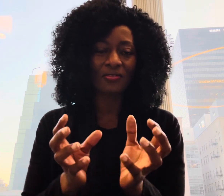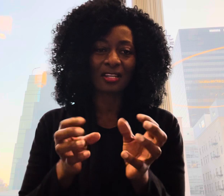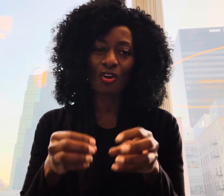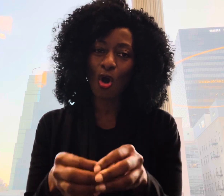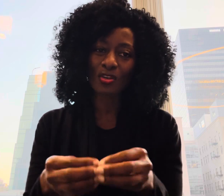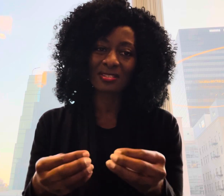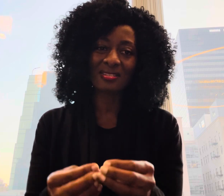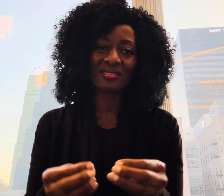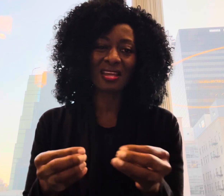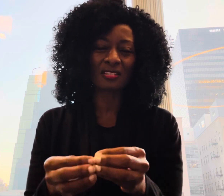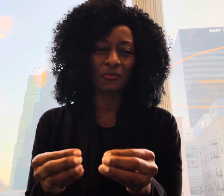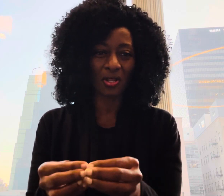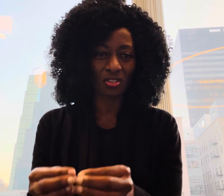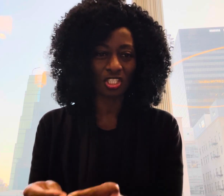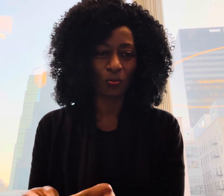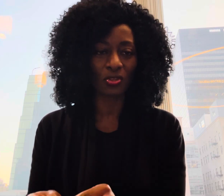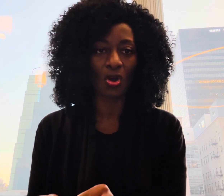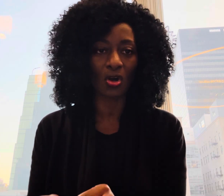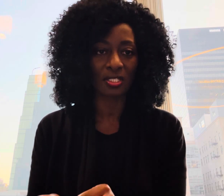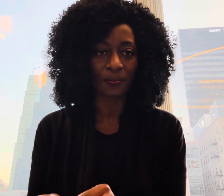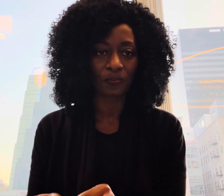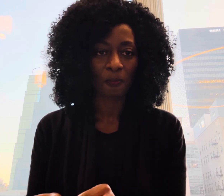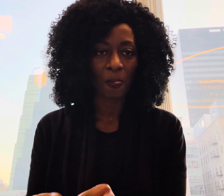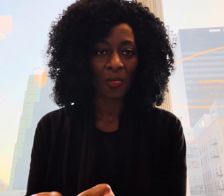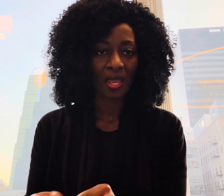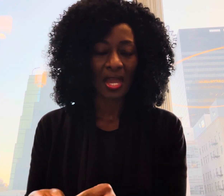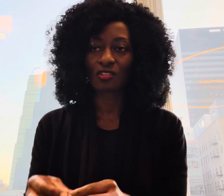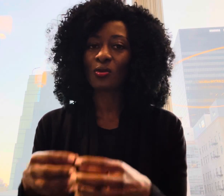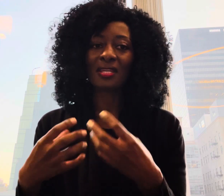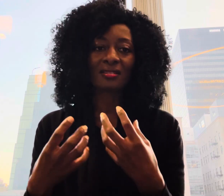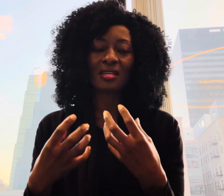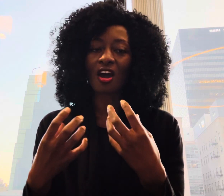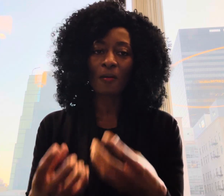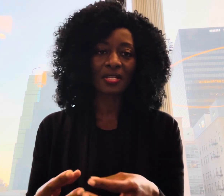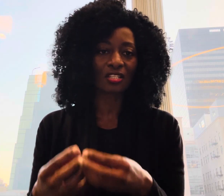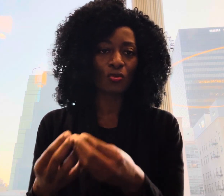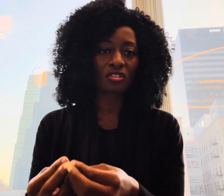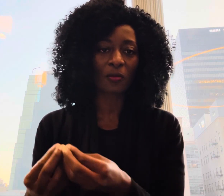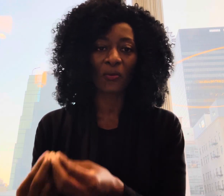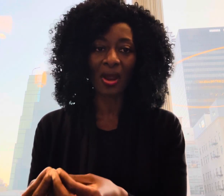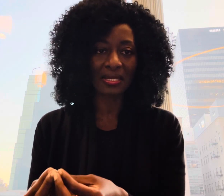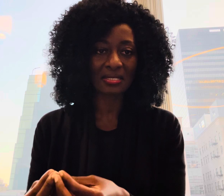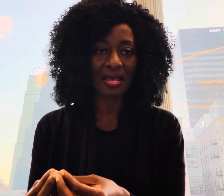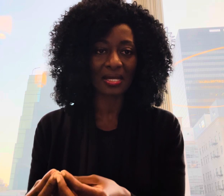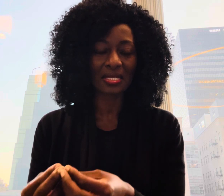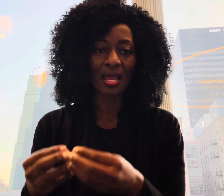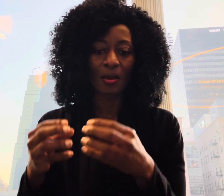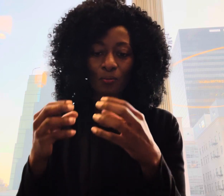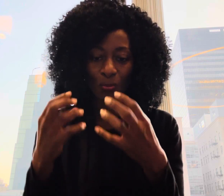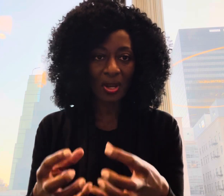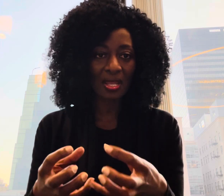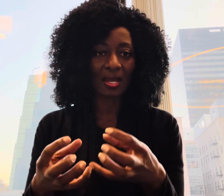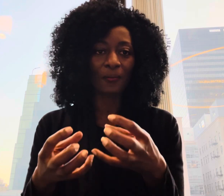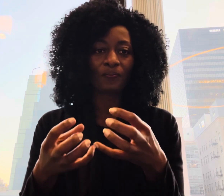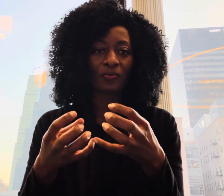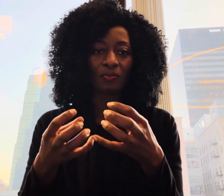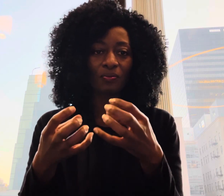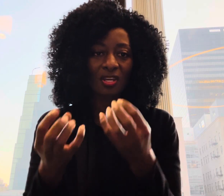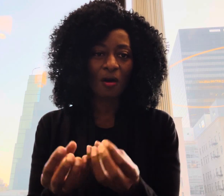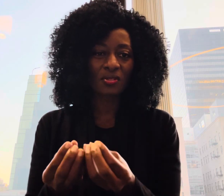that consistent fellowship with god and so it is it comes as no surprise that prayer becomes